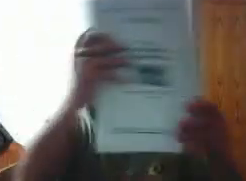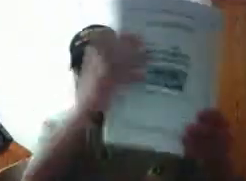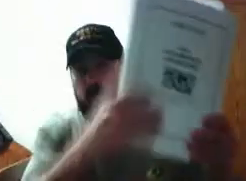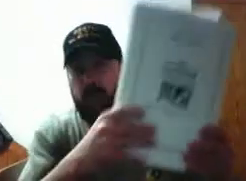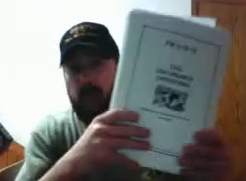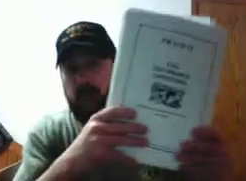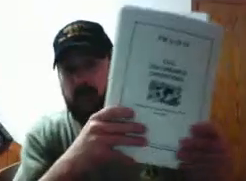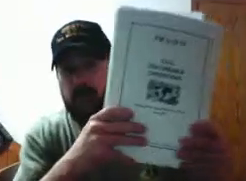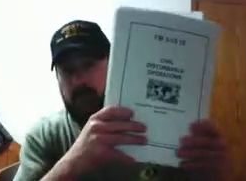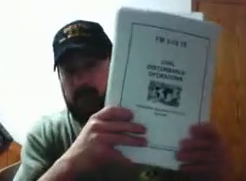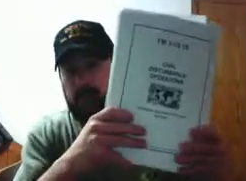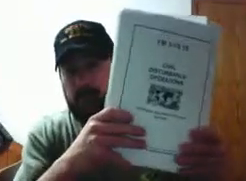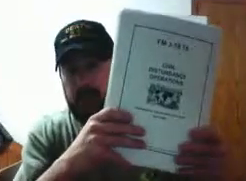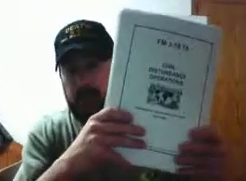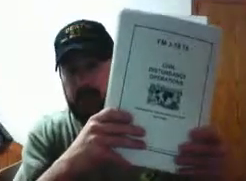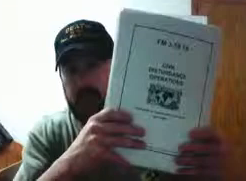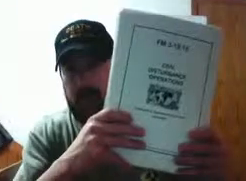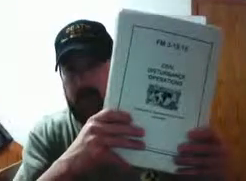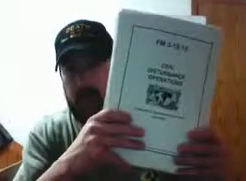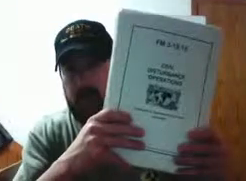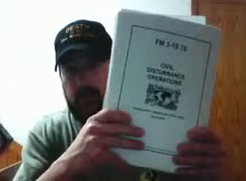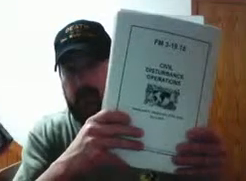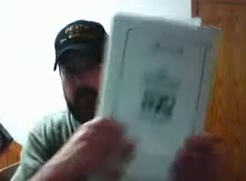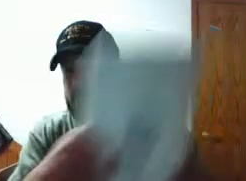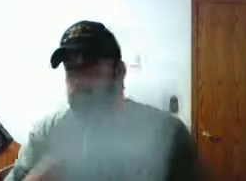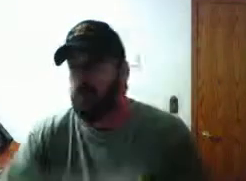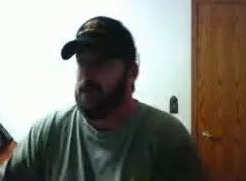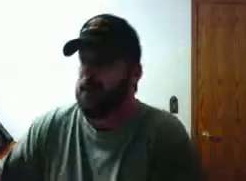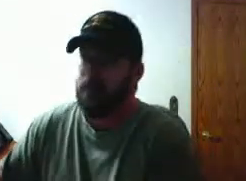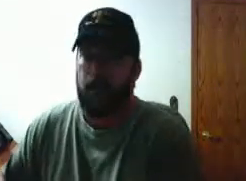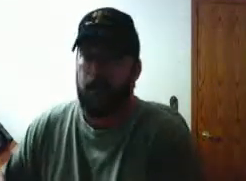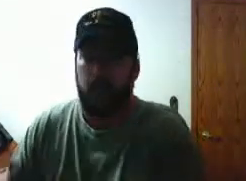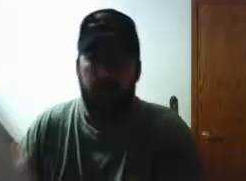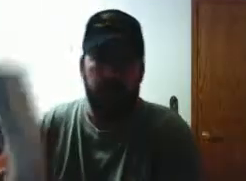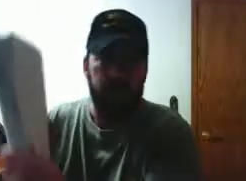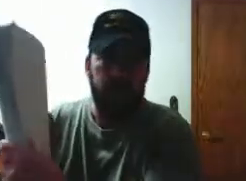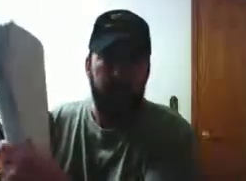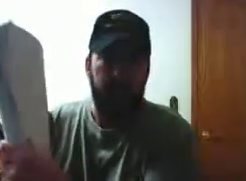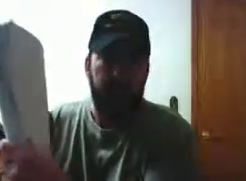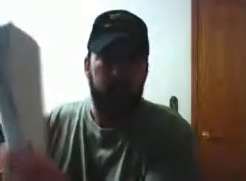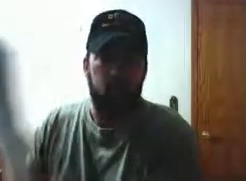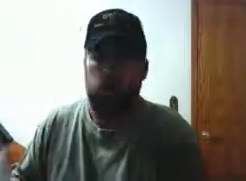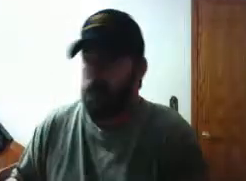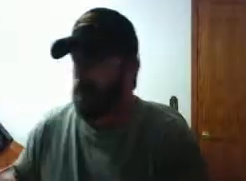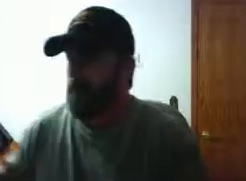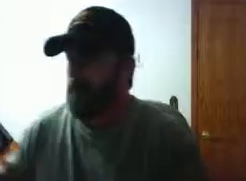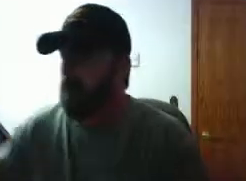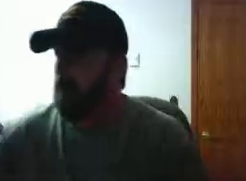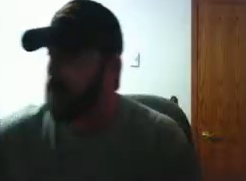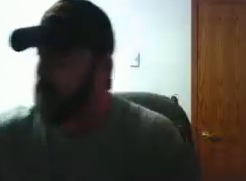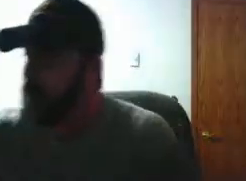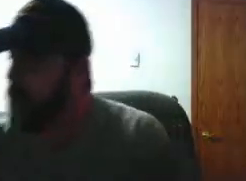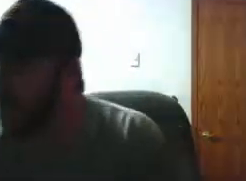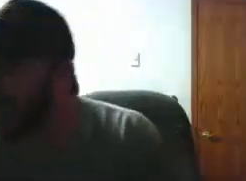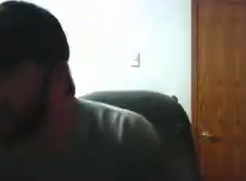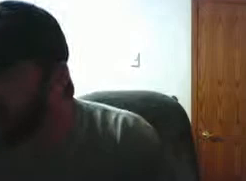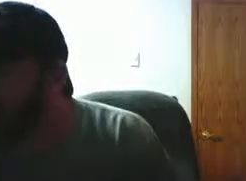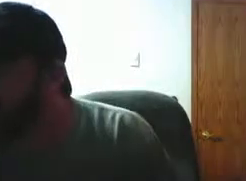here's this you see what that says civil disturbance operations this is their manual okay there is a